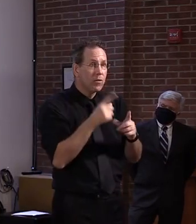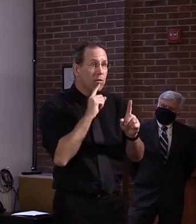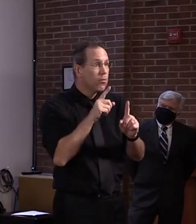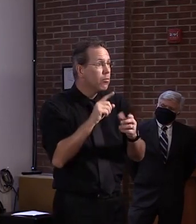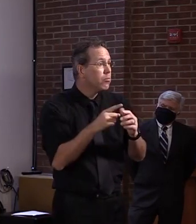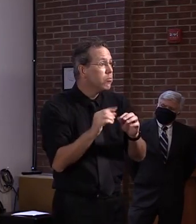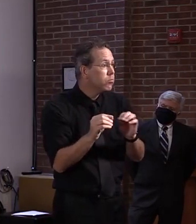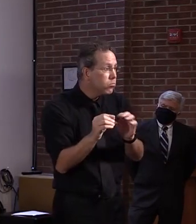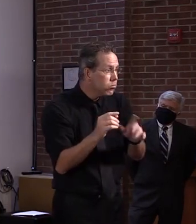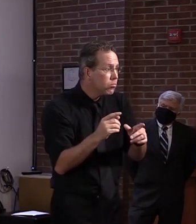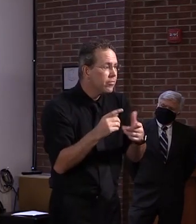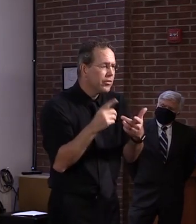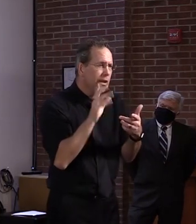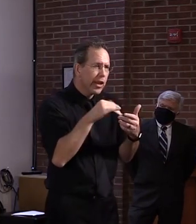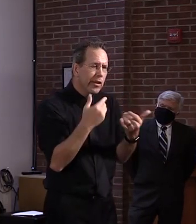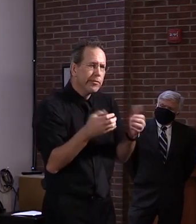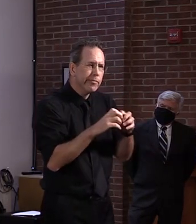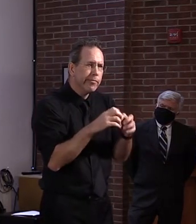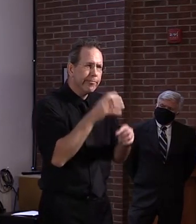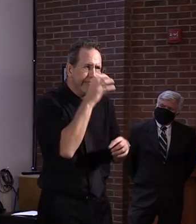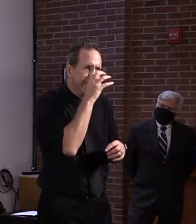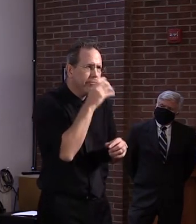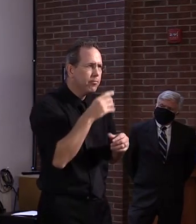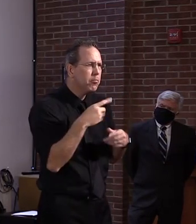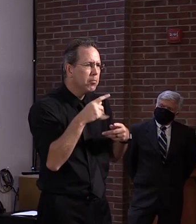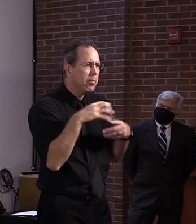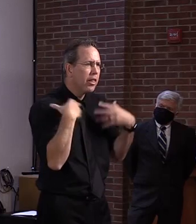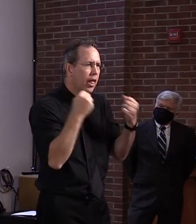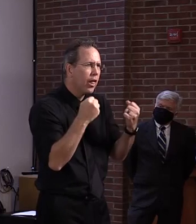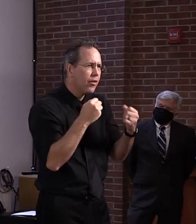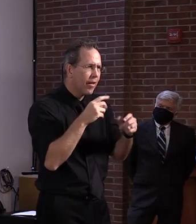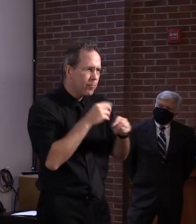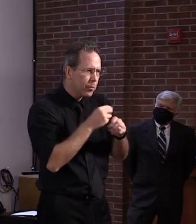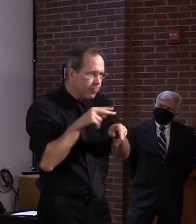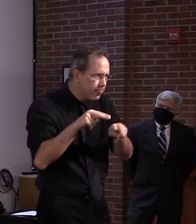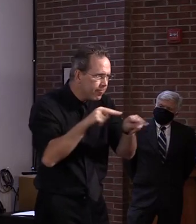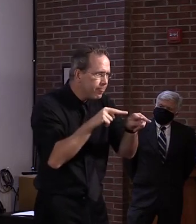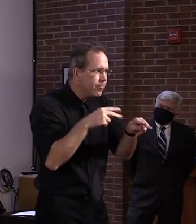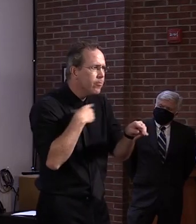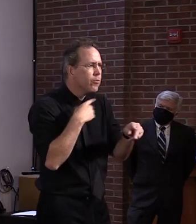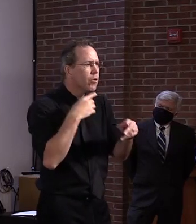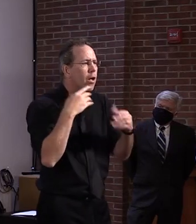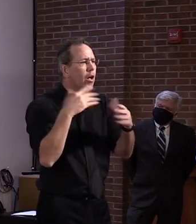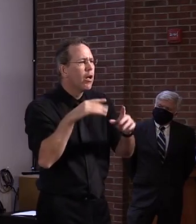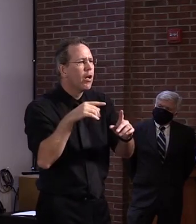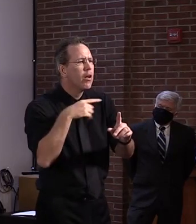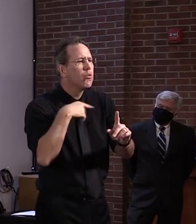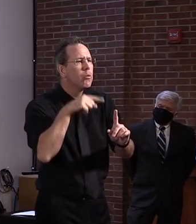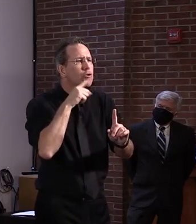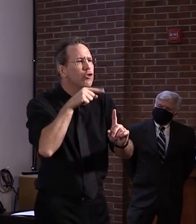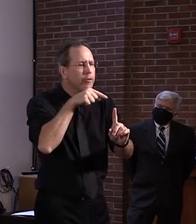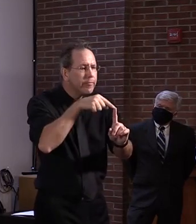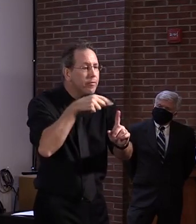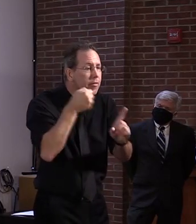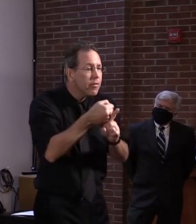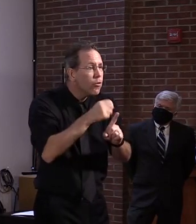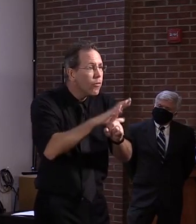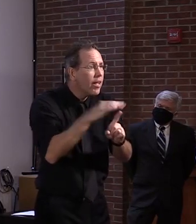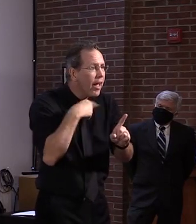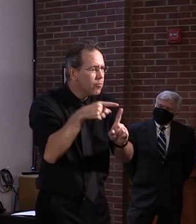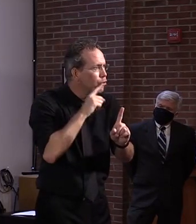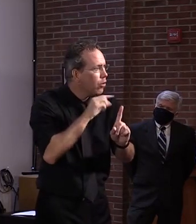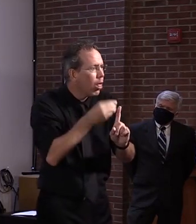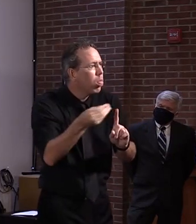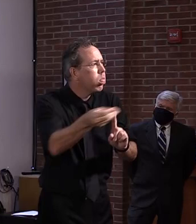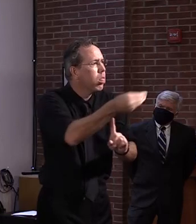hasn't really shown that that would be a warranted action. So, um, we, we, we know from